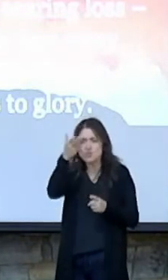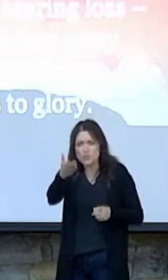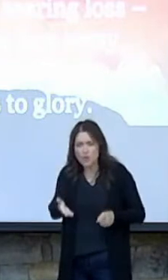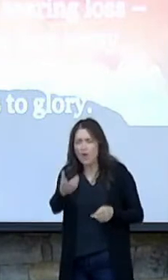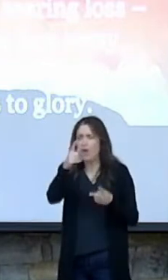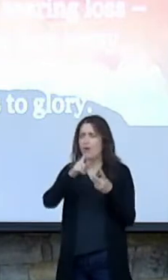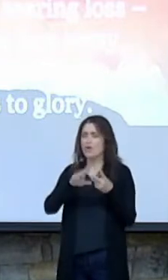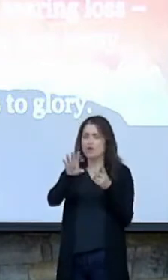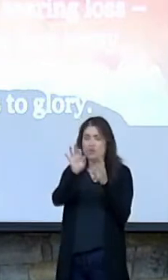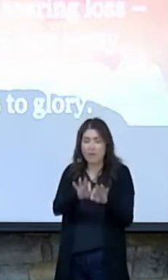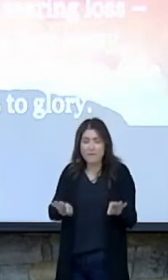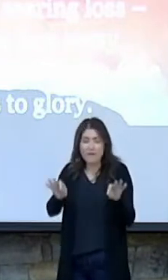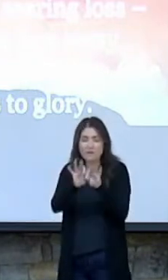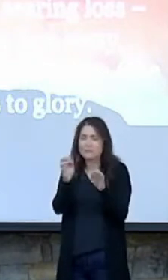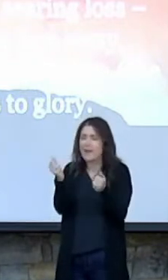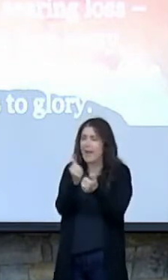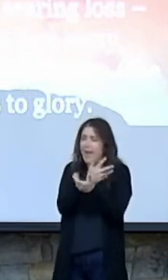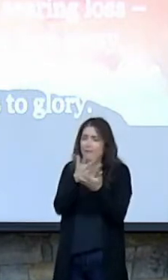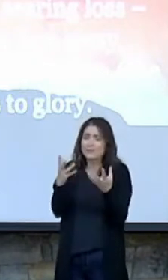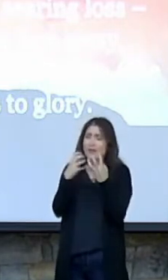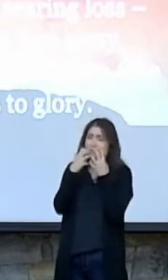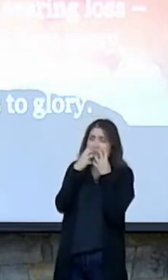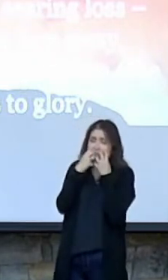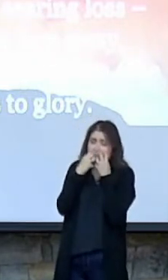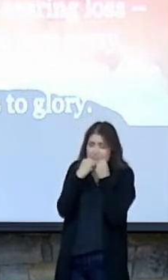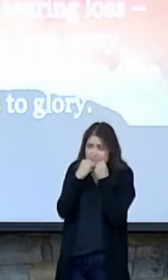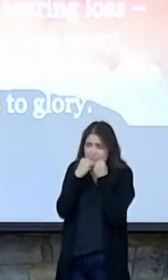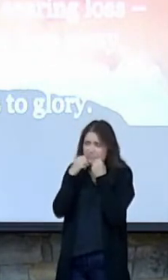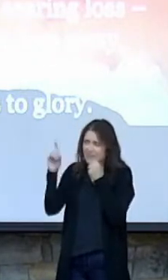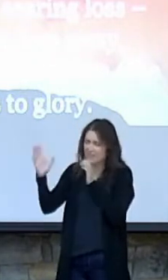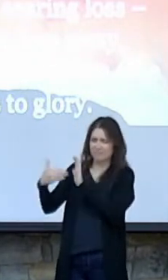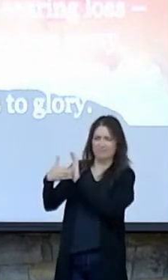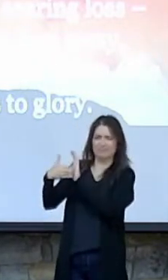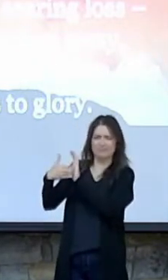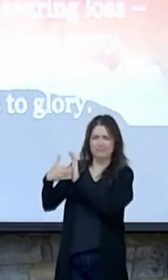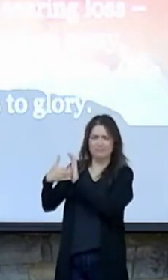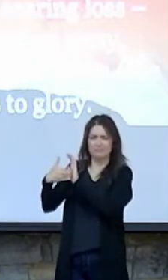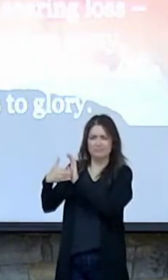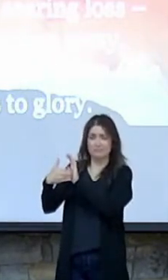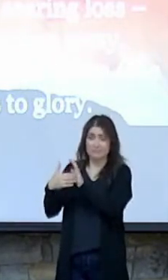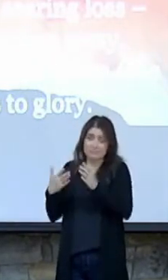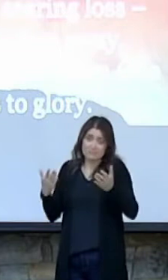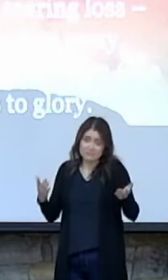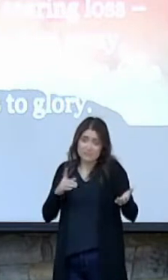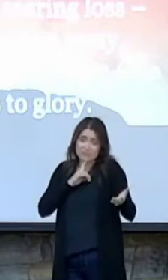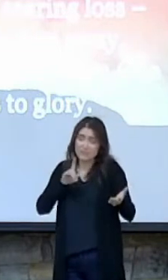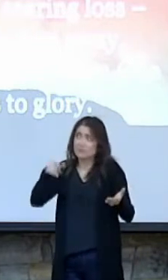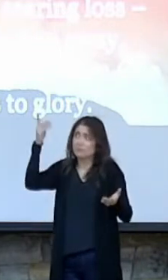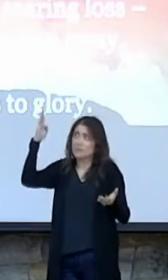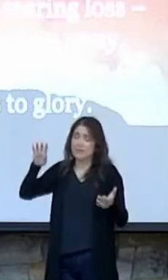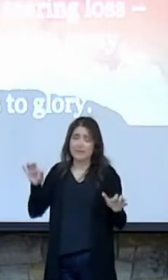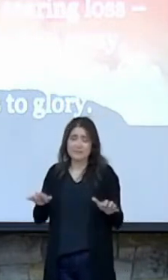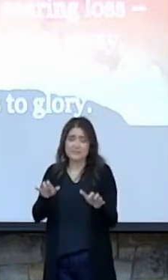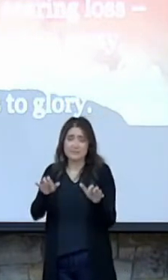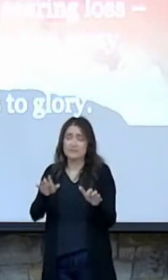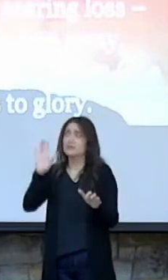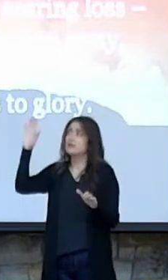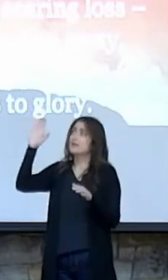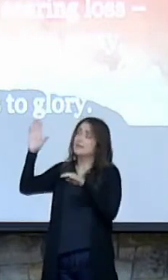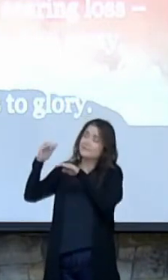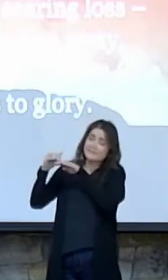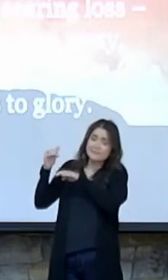everything that you hold dear. In essence, that's what God did. He sent His Son